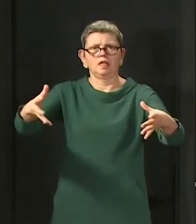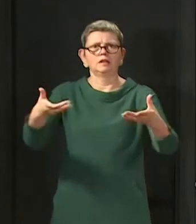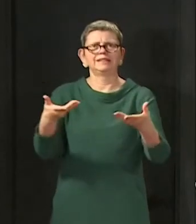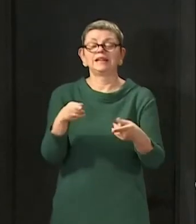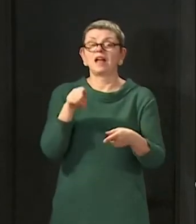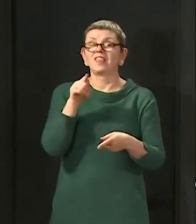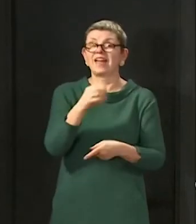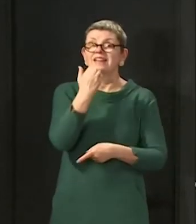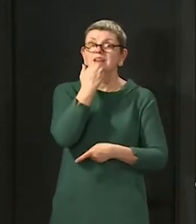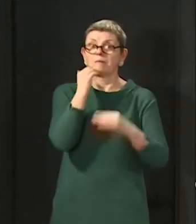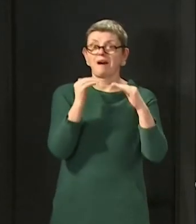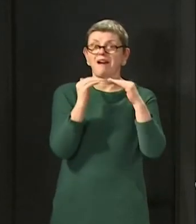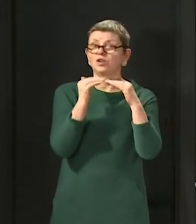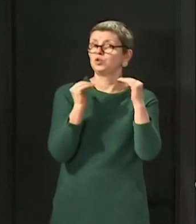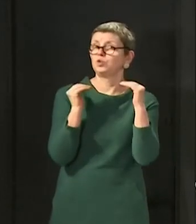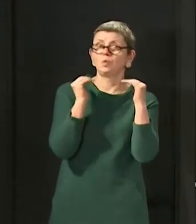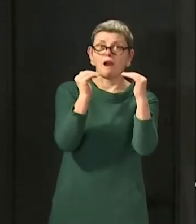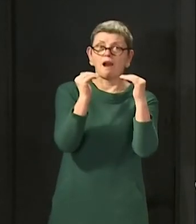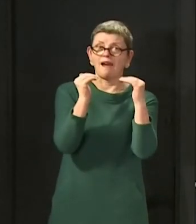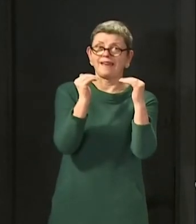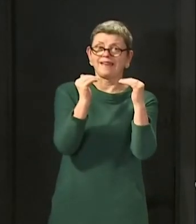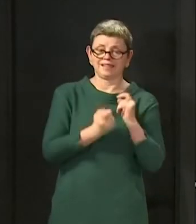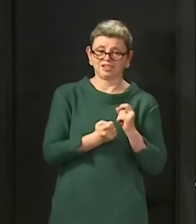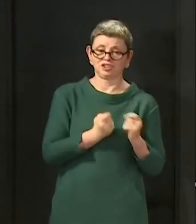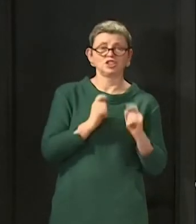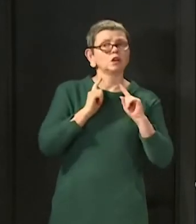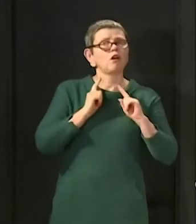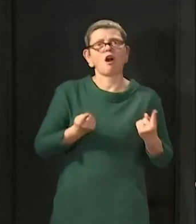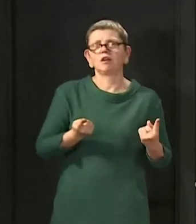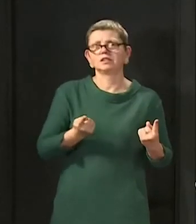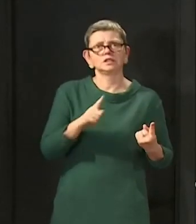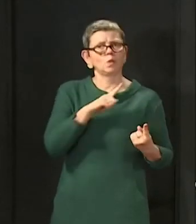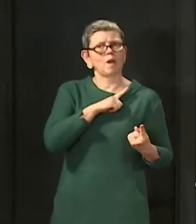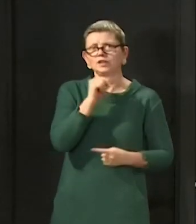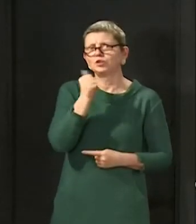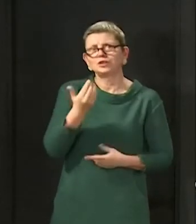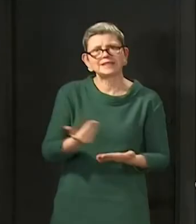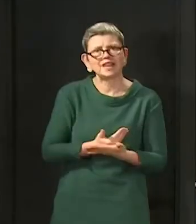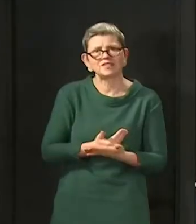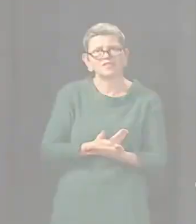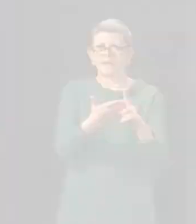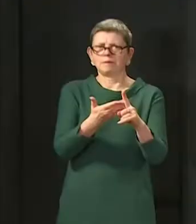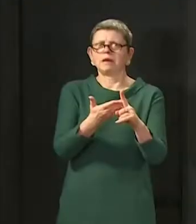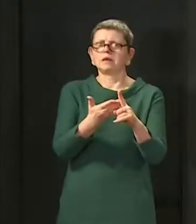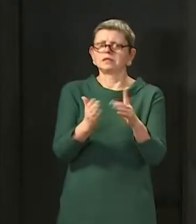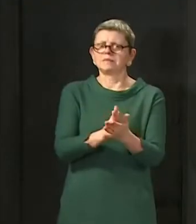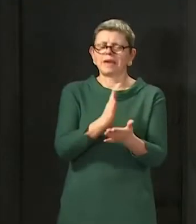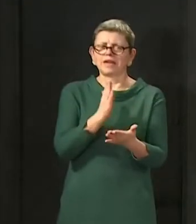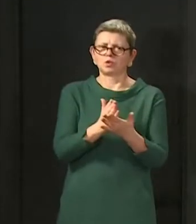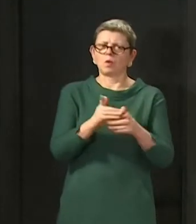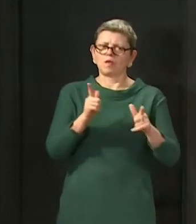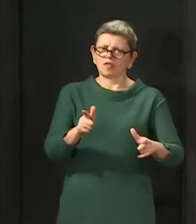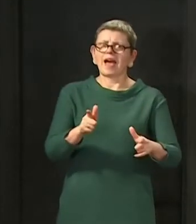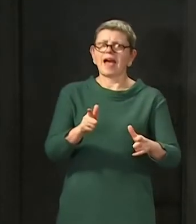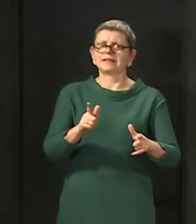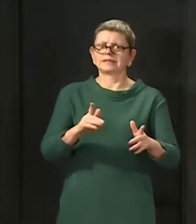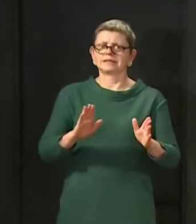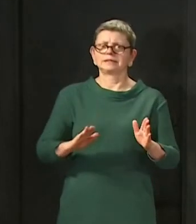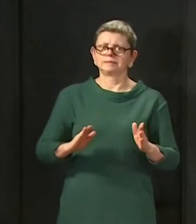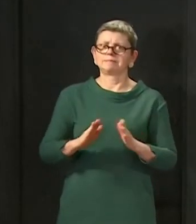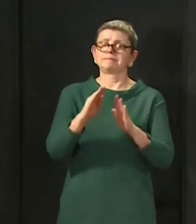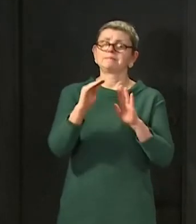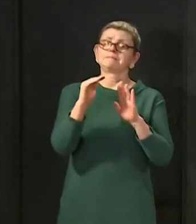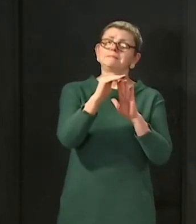still too high for any significant change to be safe at this stage. Indeed, the R number is for that progress. We